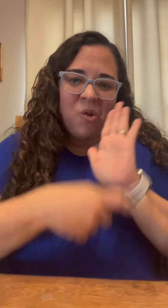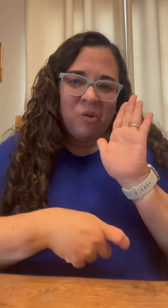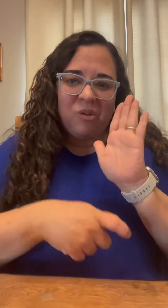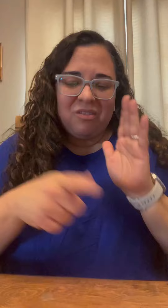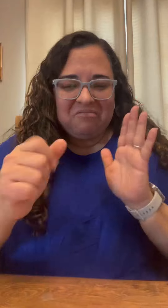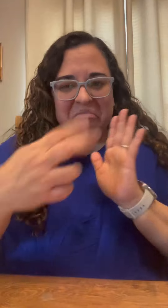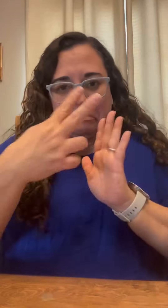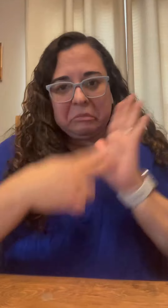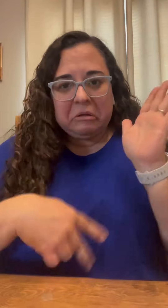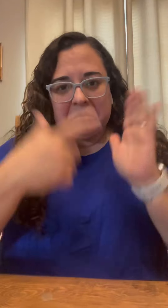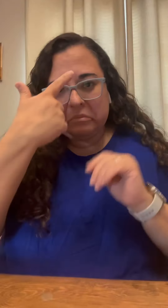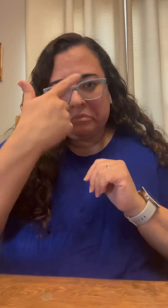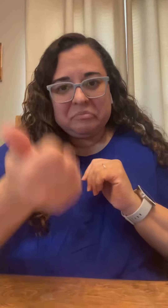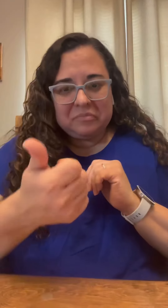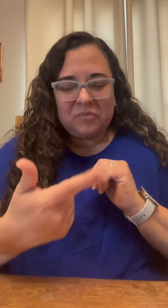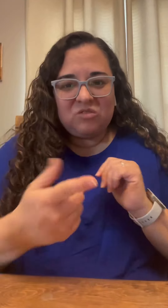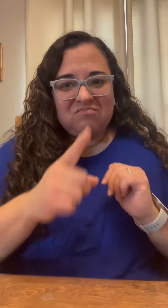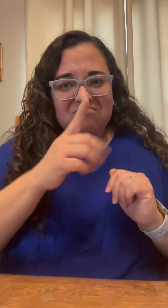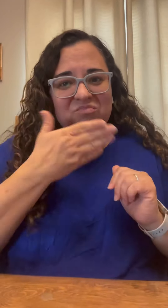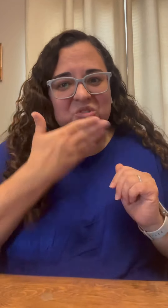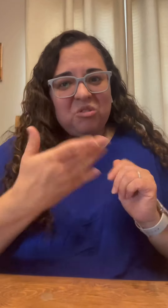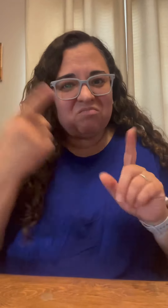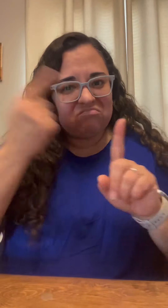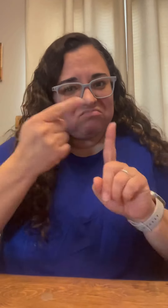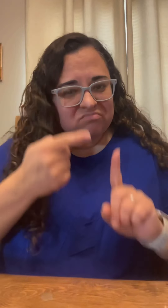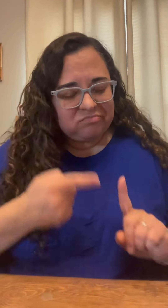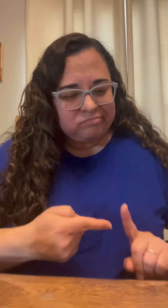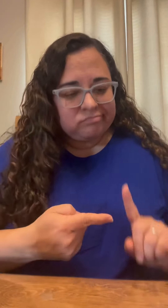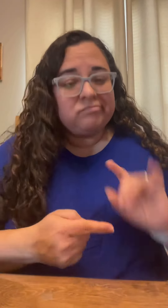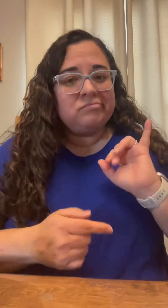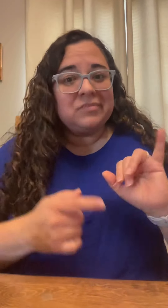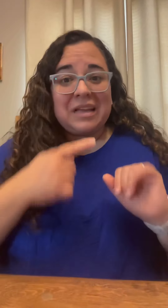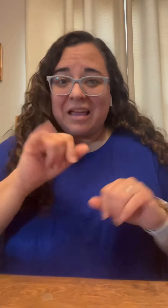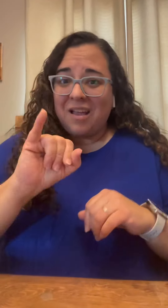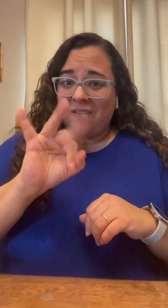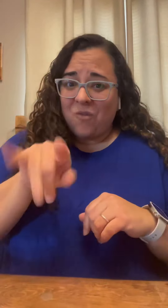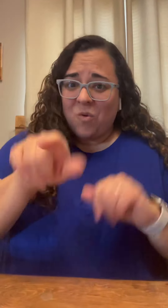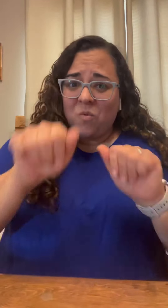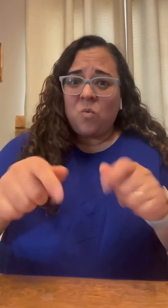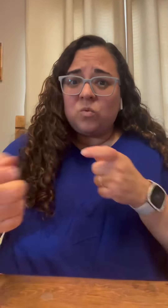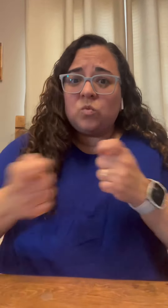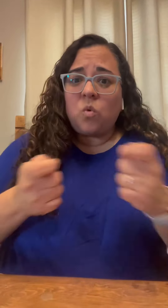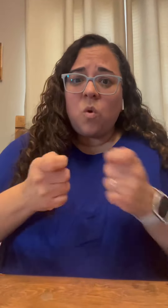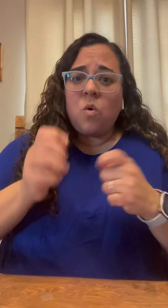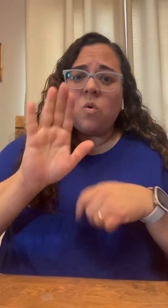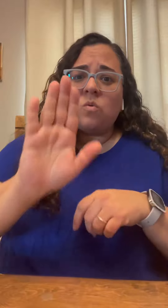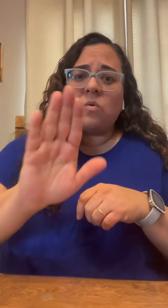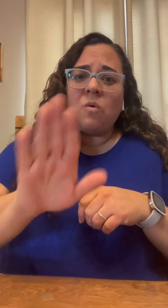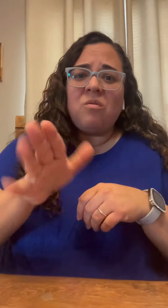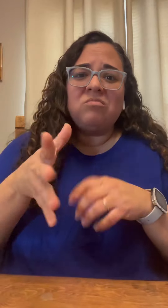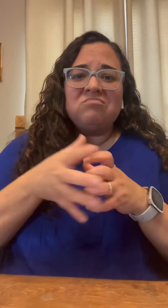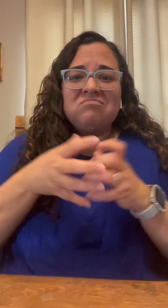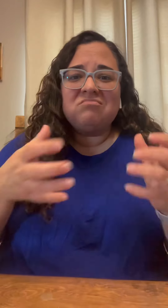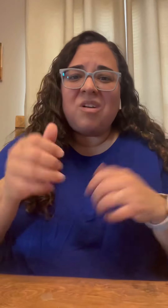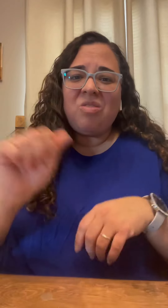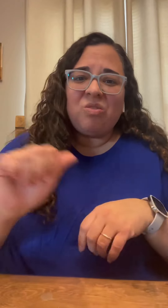um interesting i'll post some points from the article had some good points um if you can control your